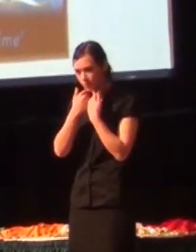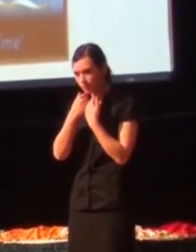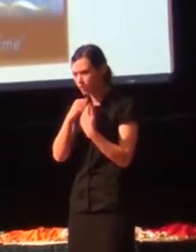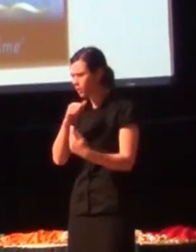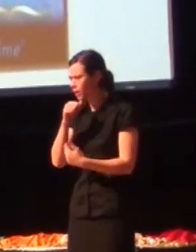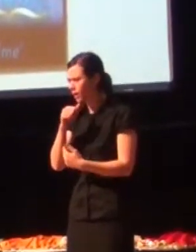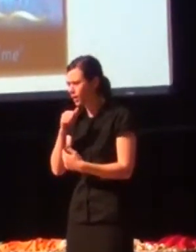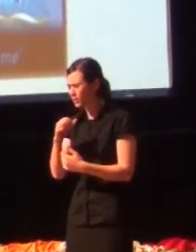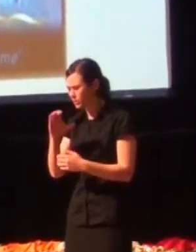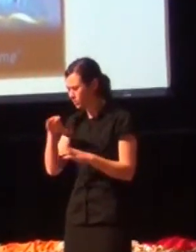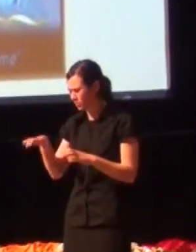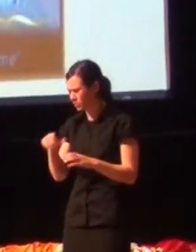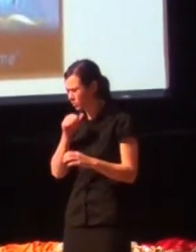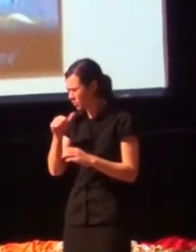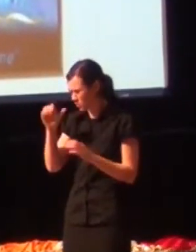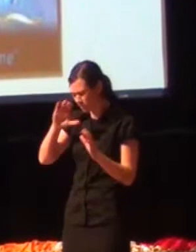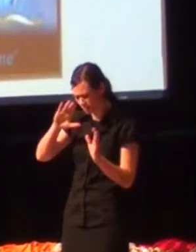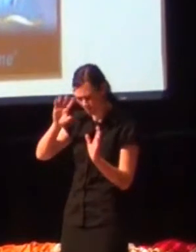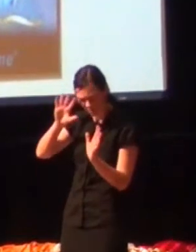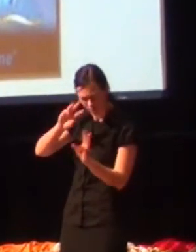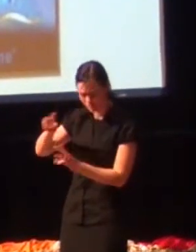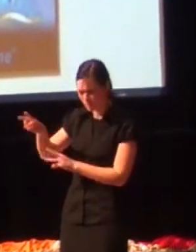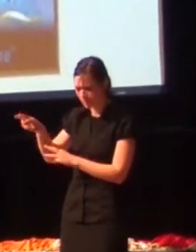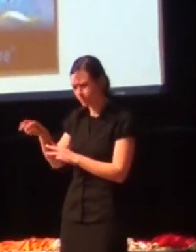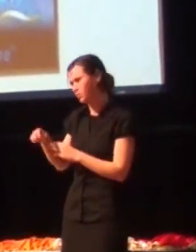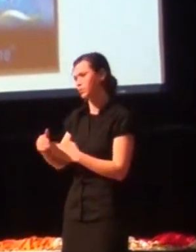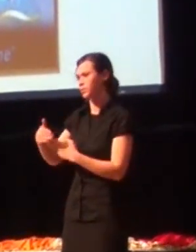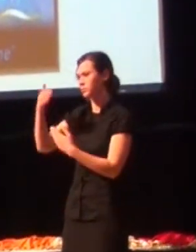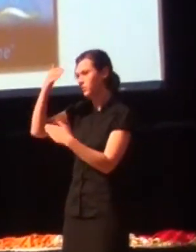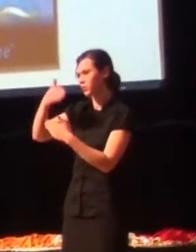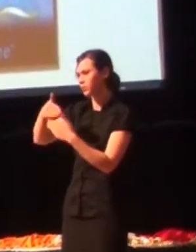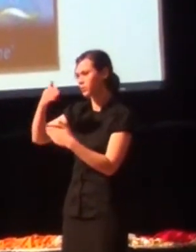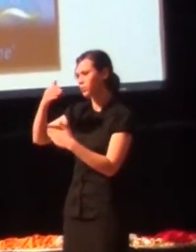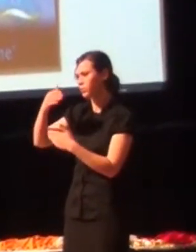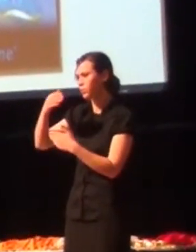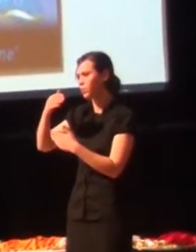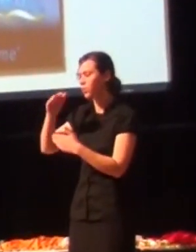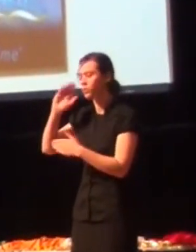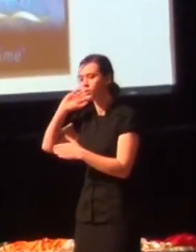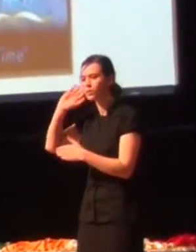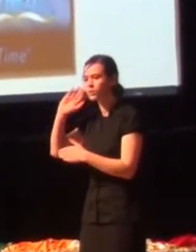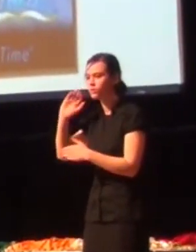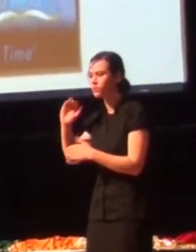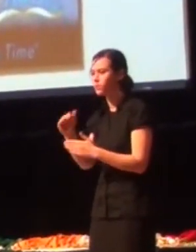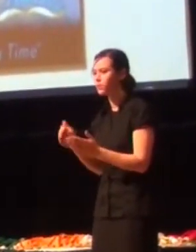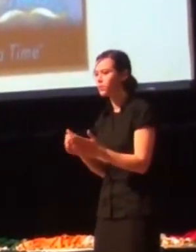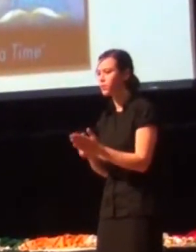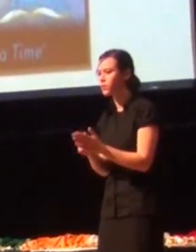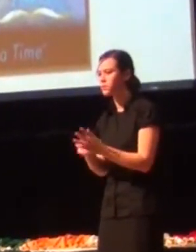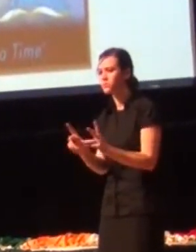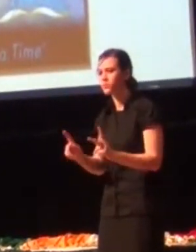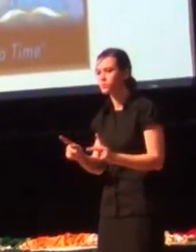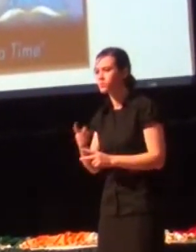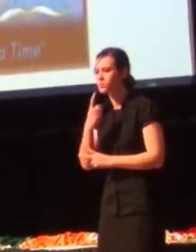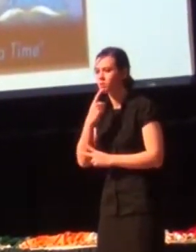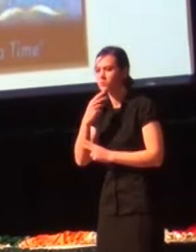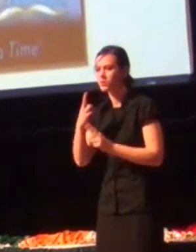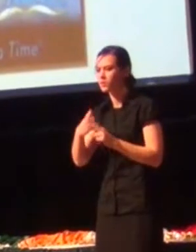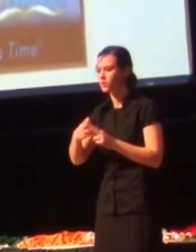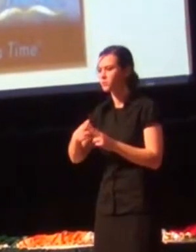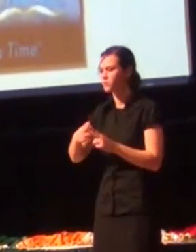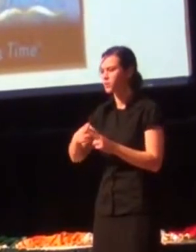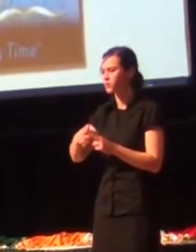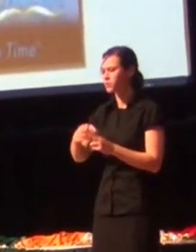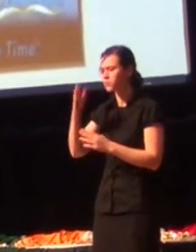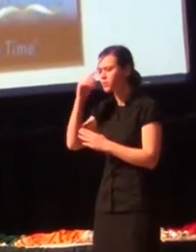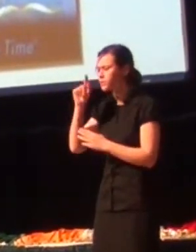don't want to see another mirror or hear another person say my name. Because if you could see me right